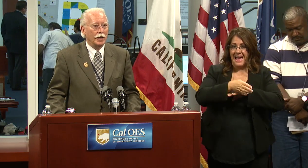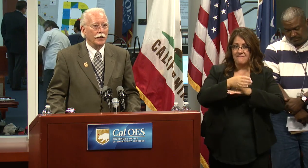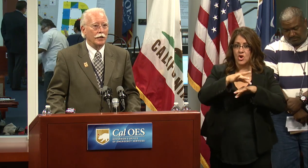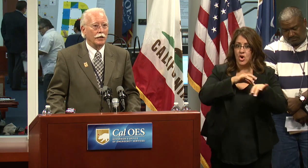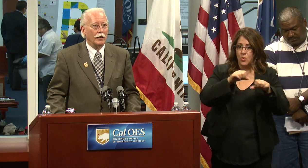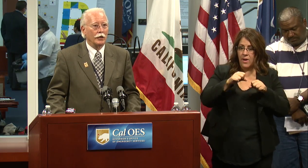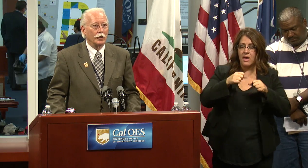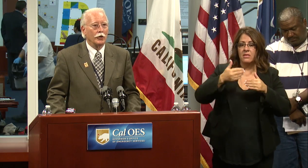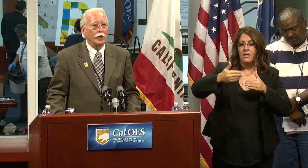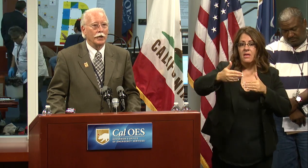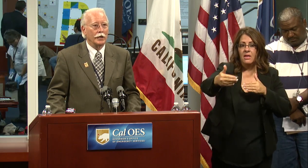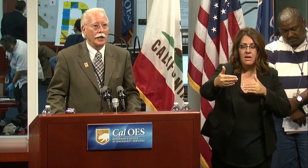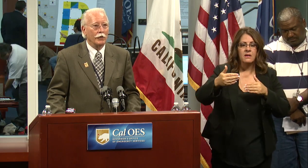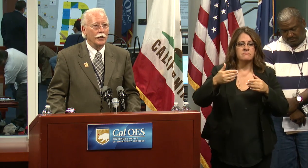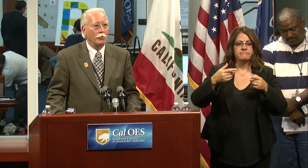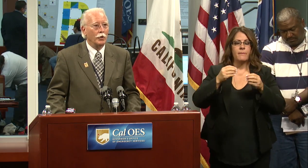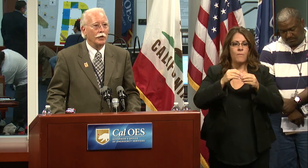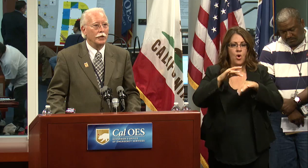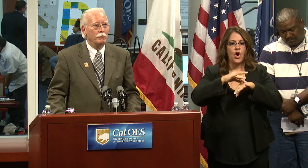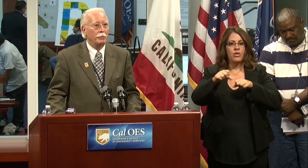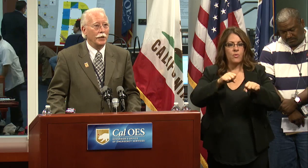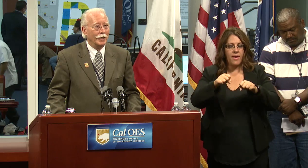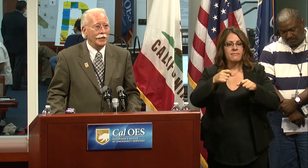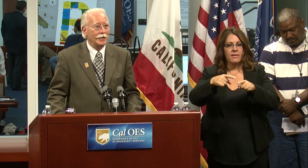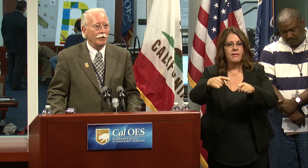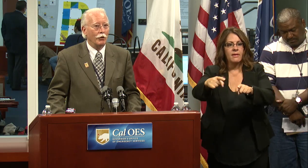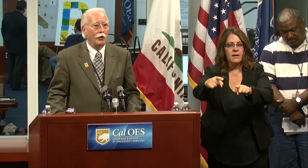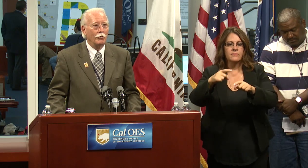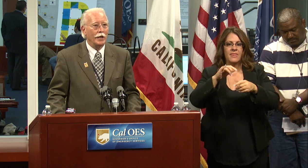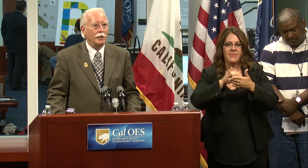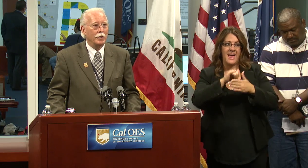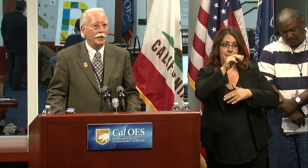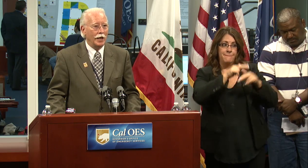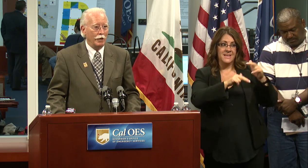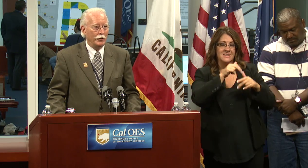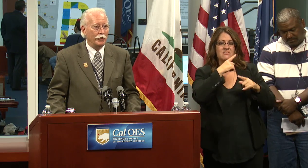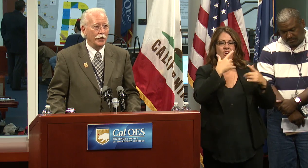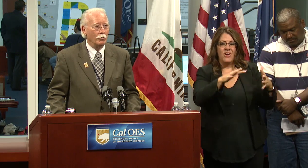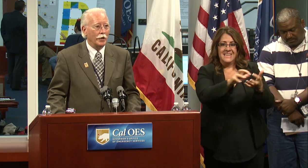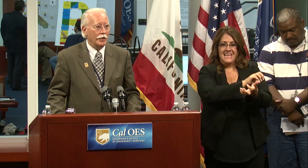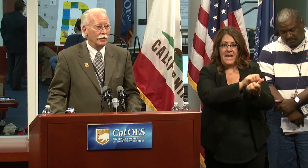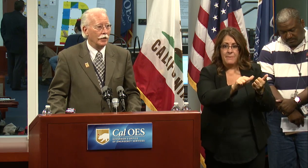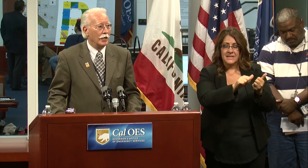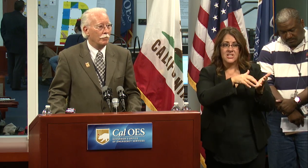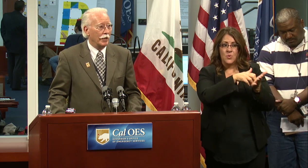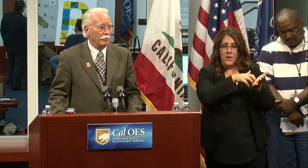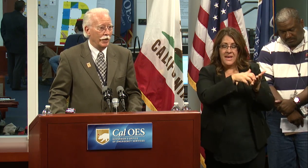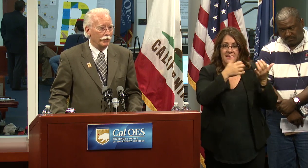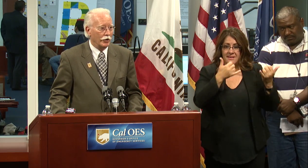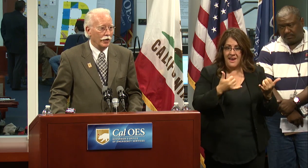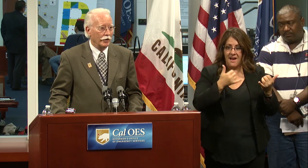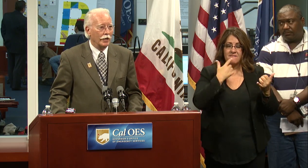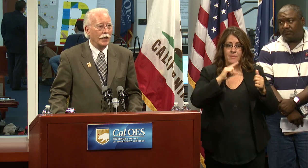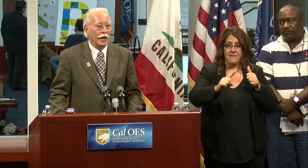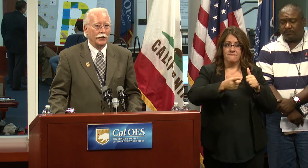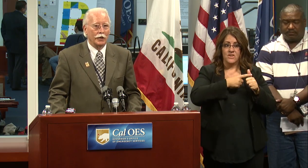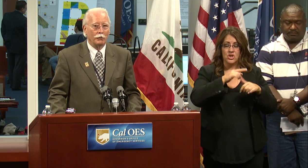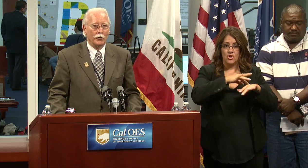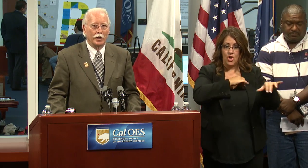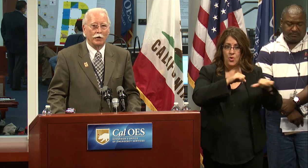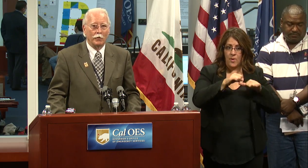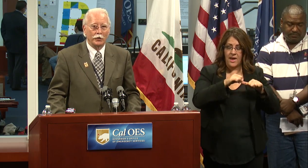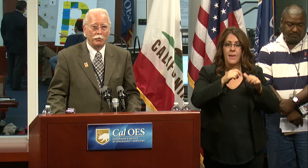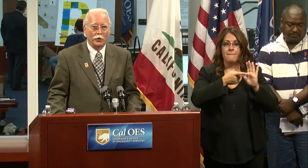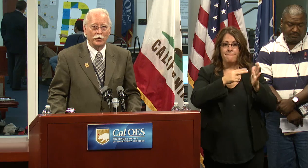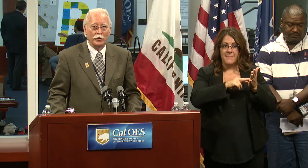they are occurring in an area where the buildings have already been damaged and weakened by the main shock. And,